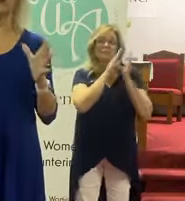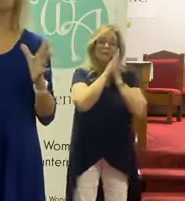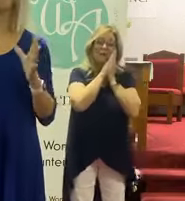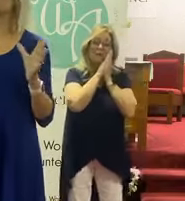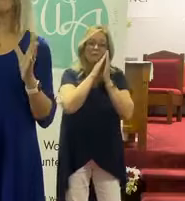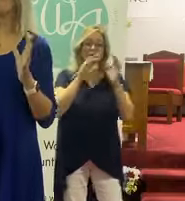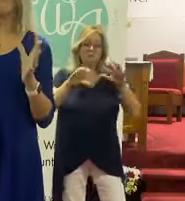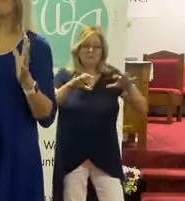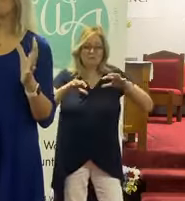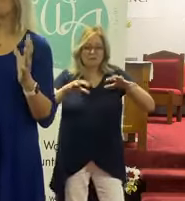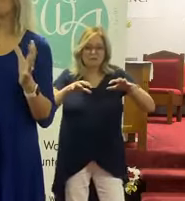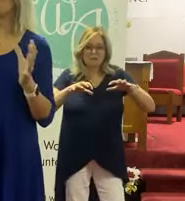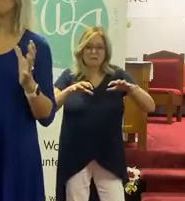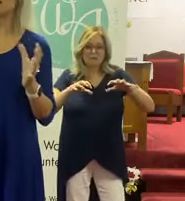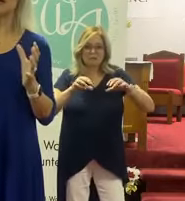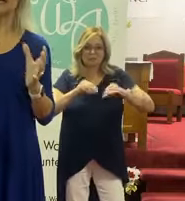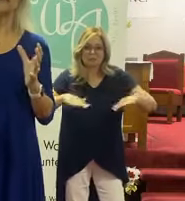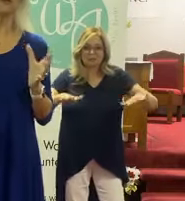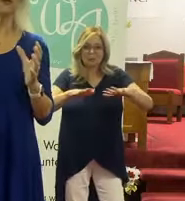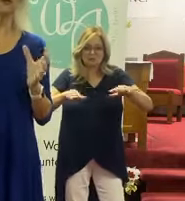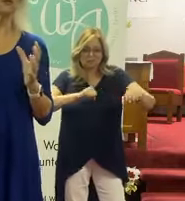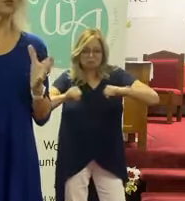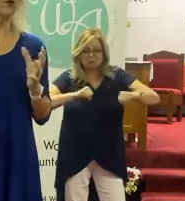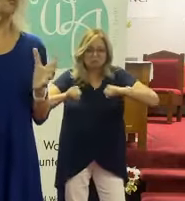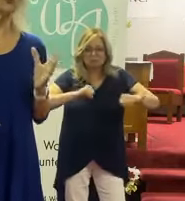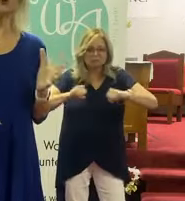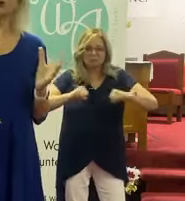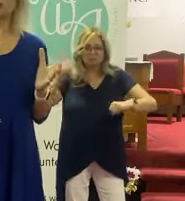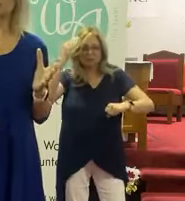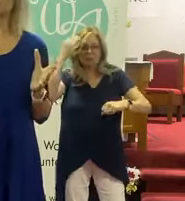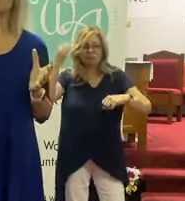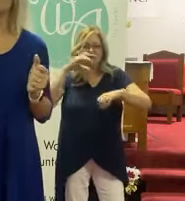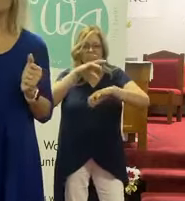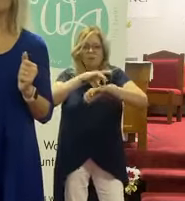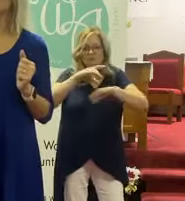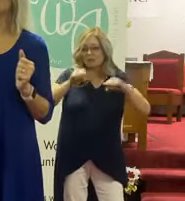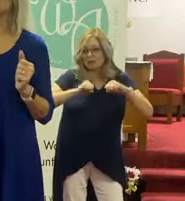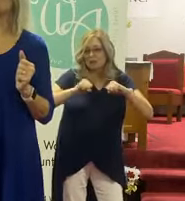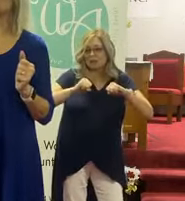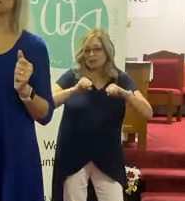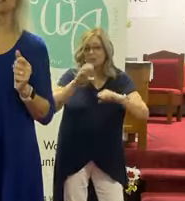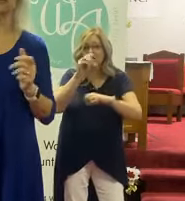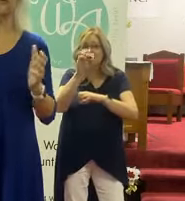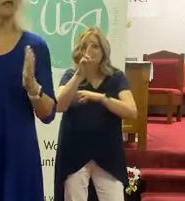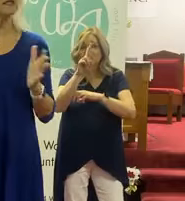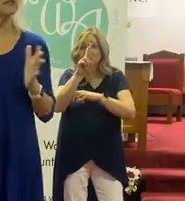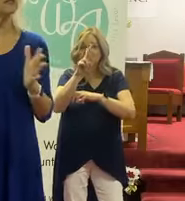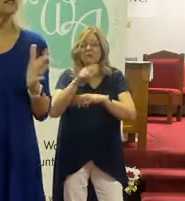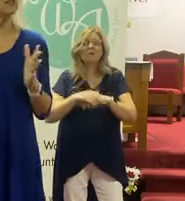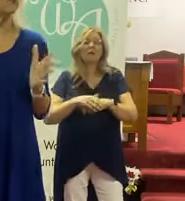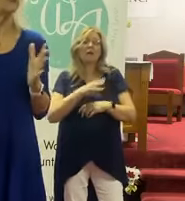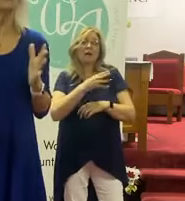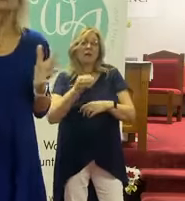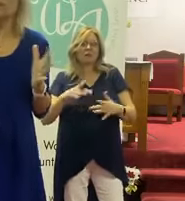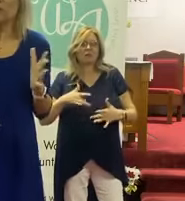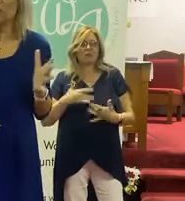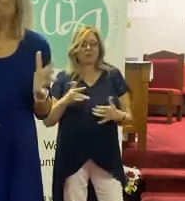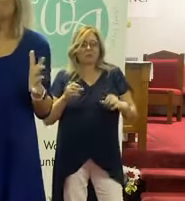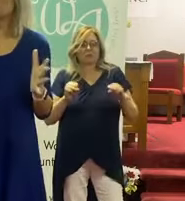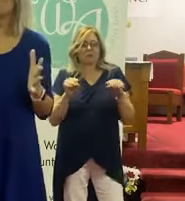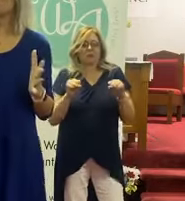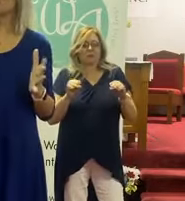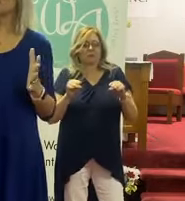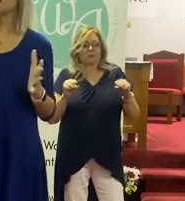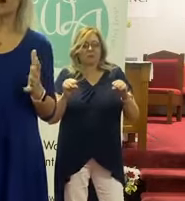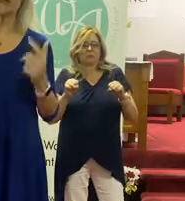the ground started to shake. It's known for earthquakes in Costa Rica. And so we began to feel the tremor.